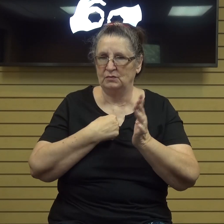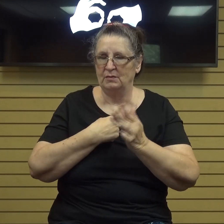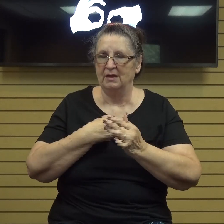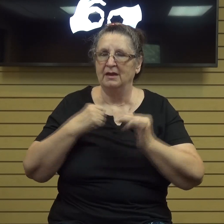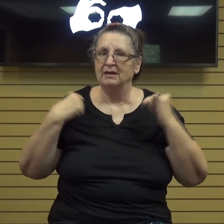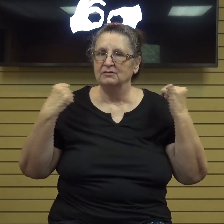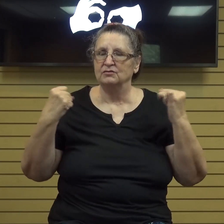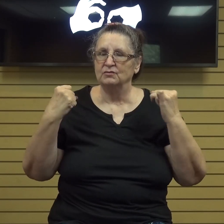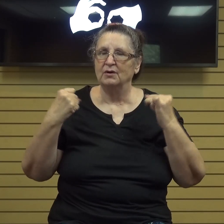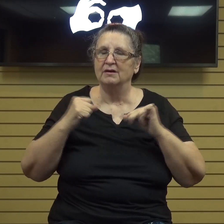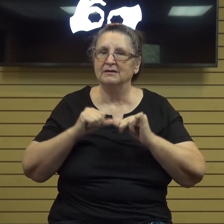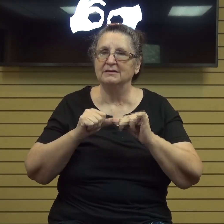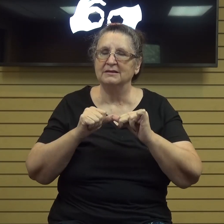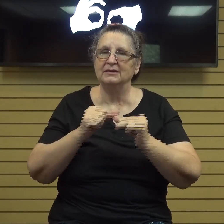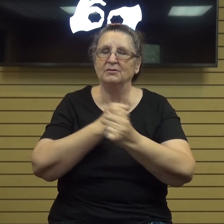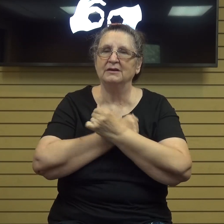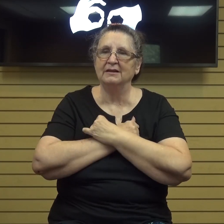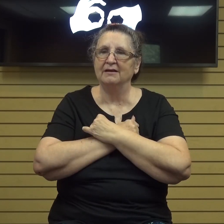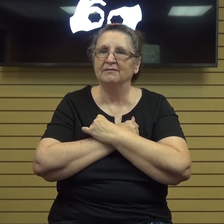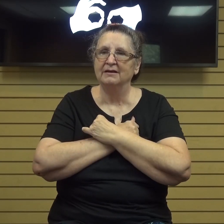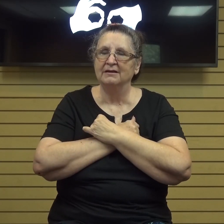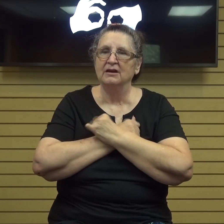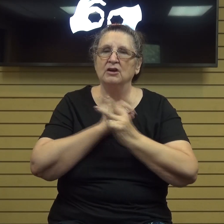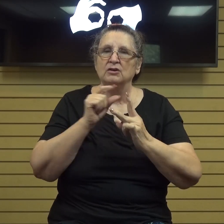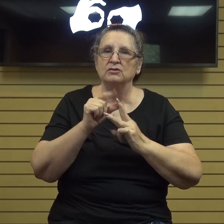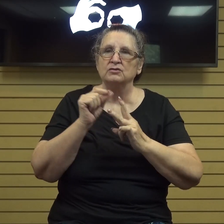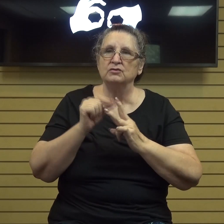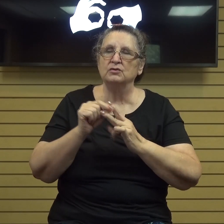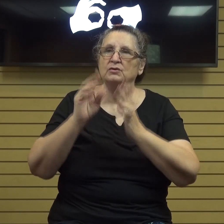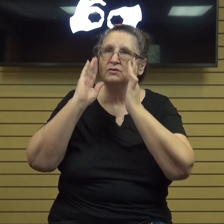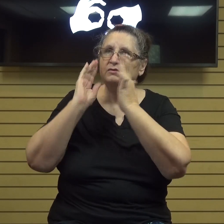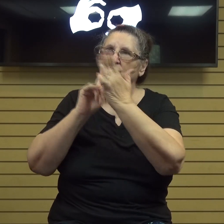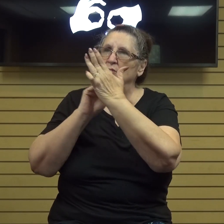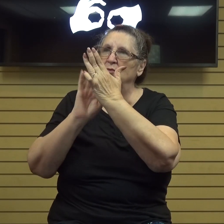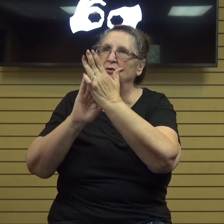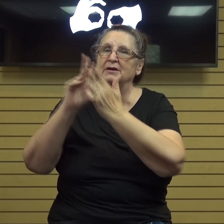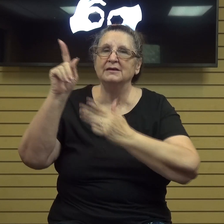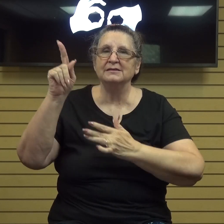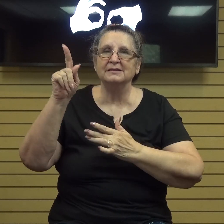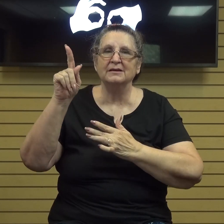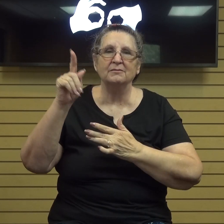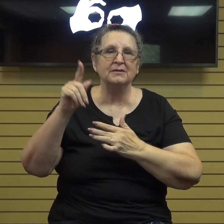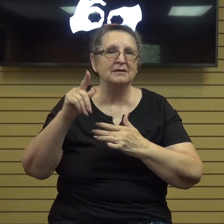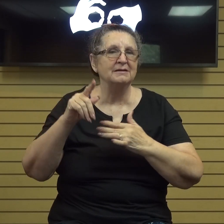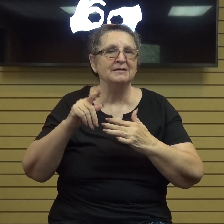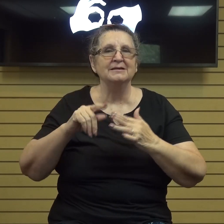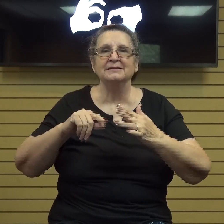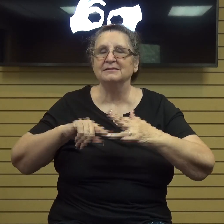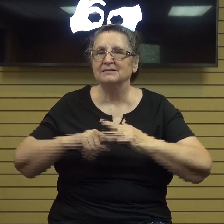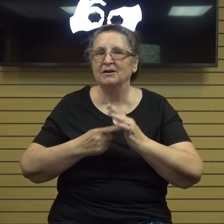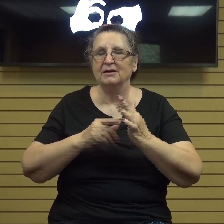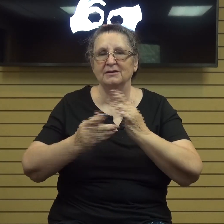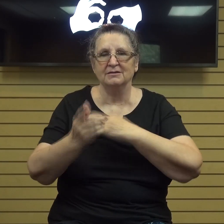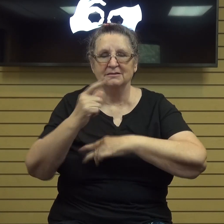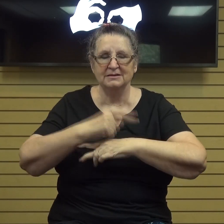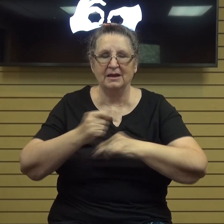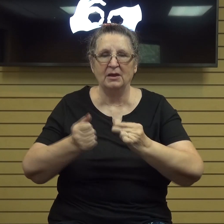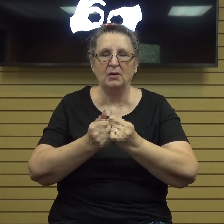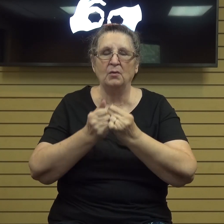praise God rather than to focus on whatever difficult circumstances you're going through start your day with praise worship commune with